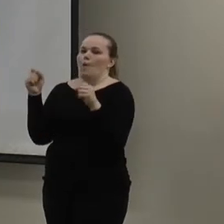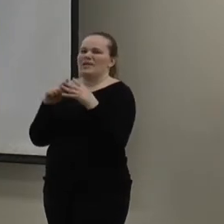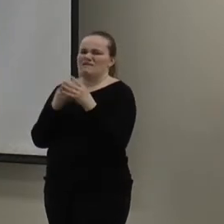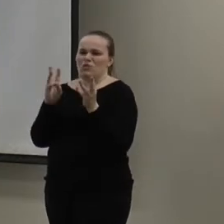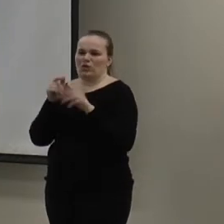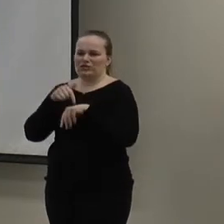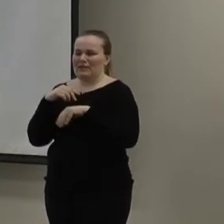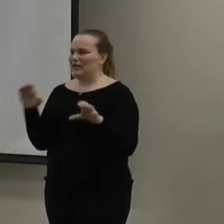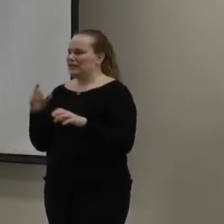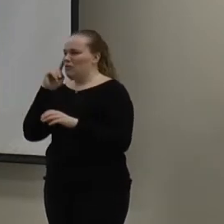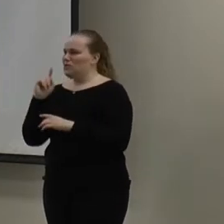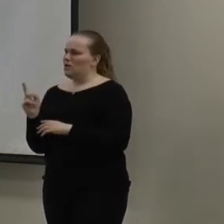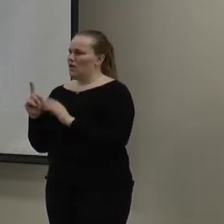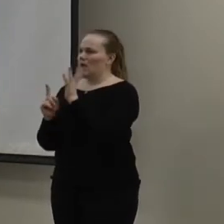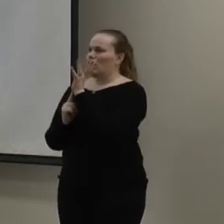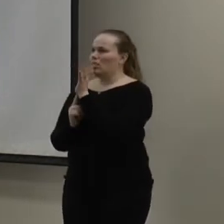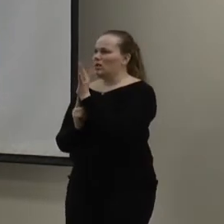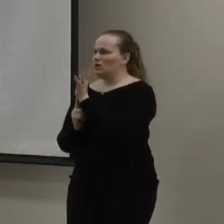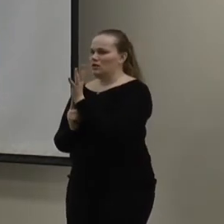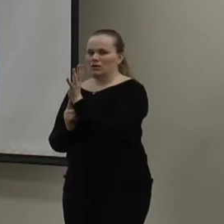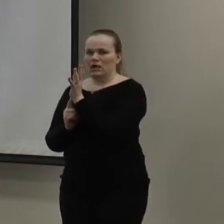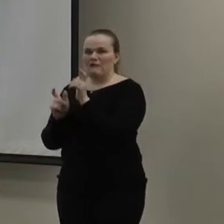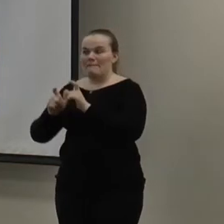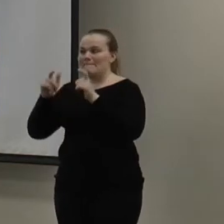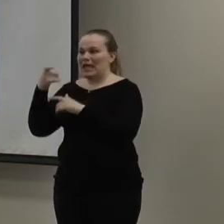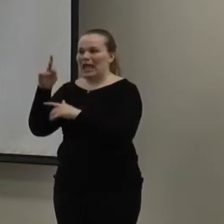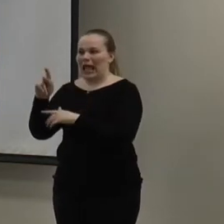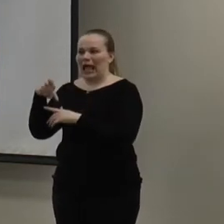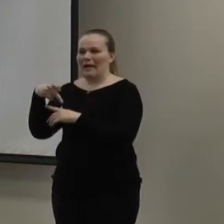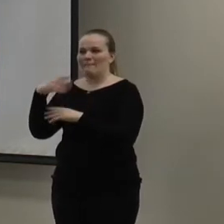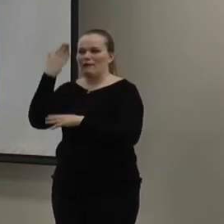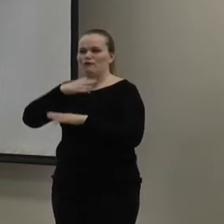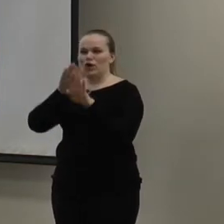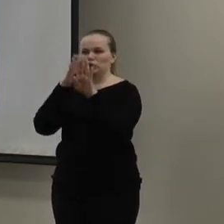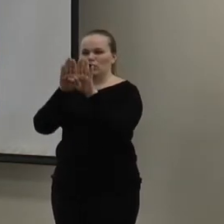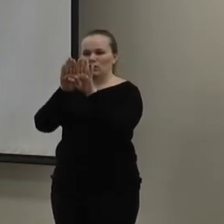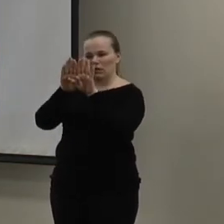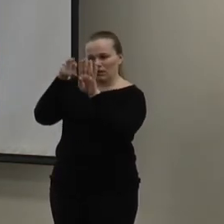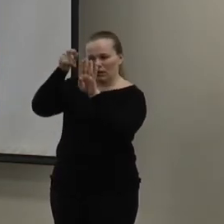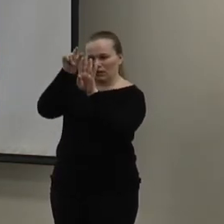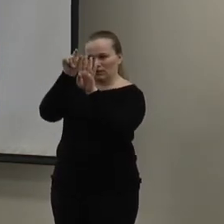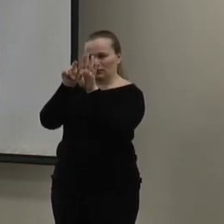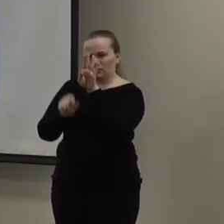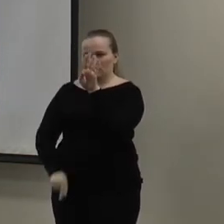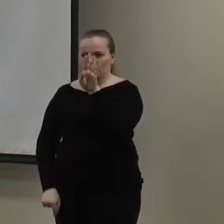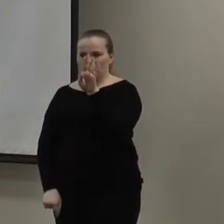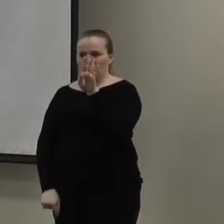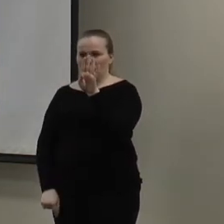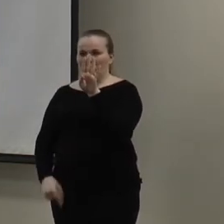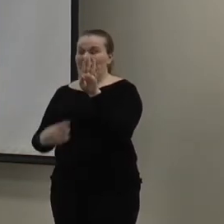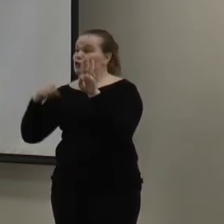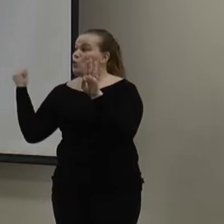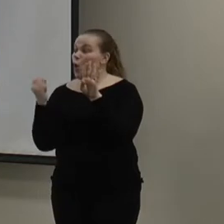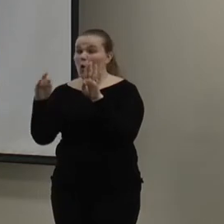the winter. And I realized that I had a huge gap, basically, where my front door meets the door frame. And that was some